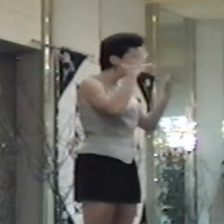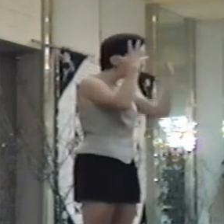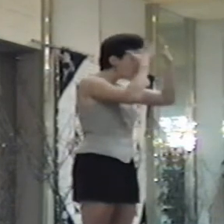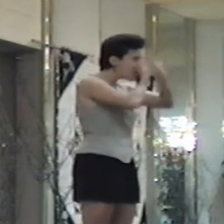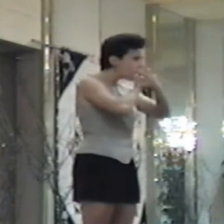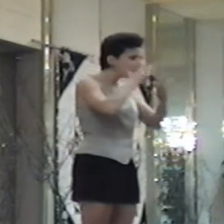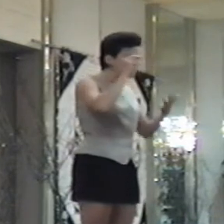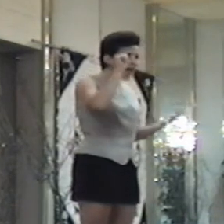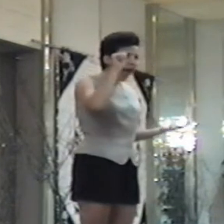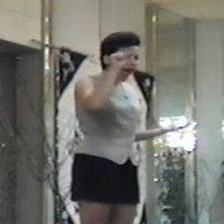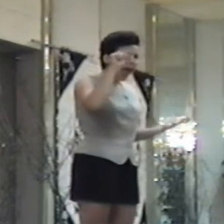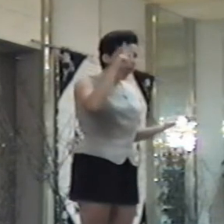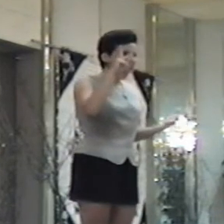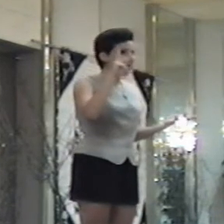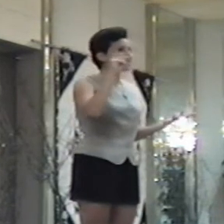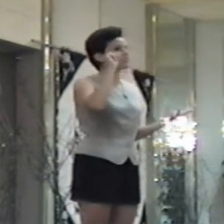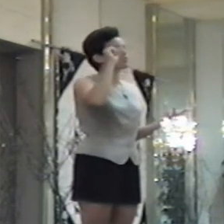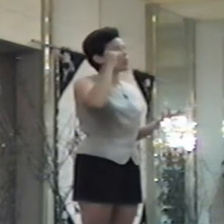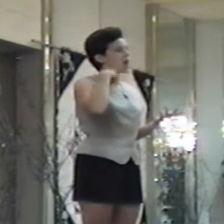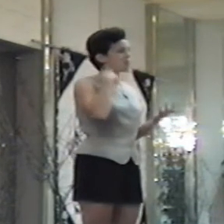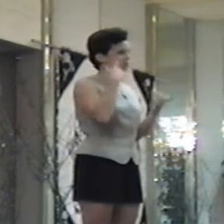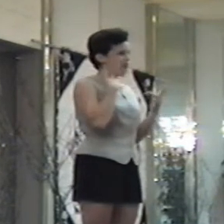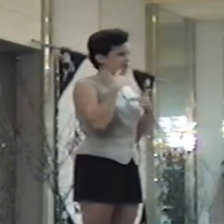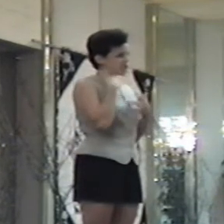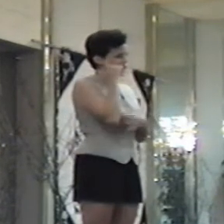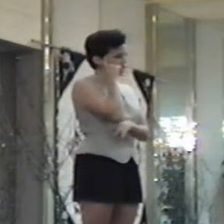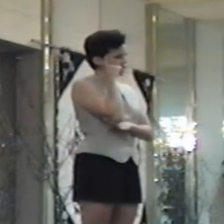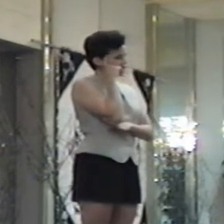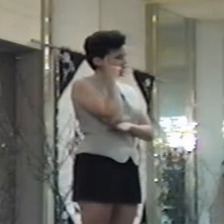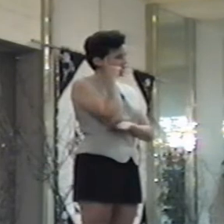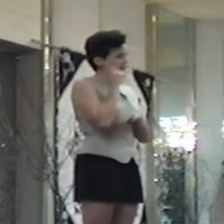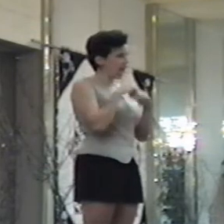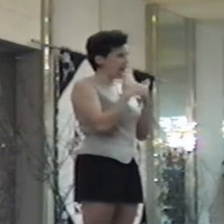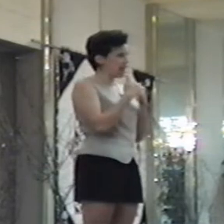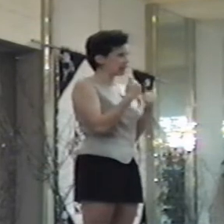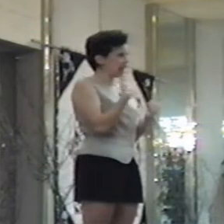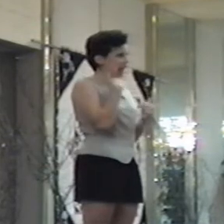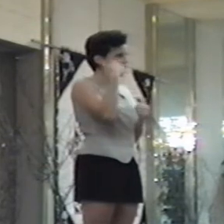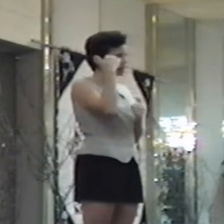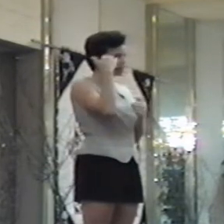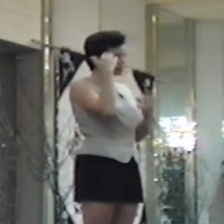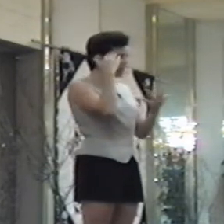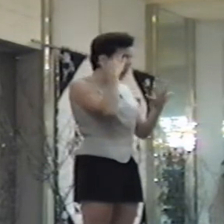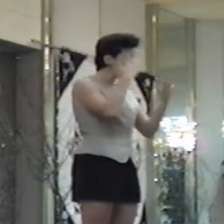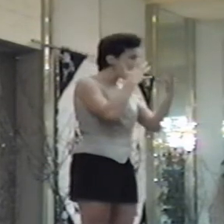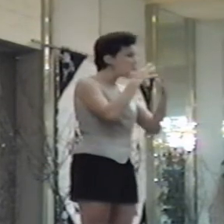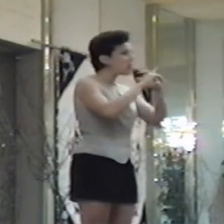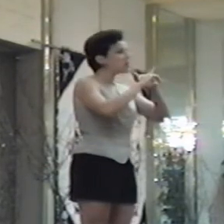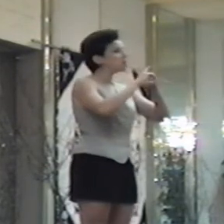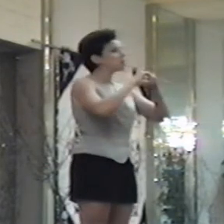or inflection. And with that mask on, it was hard, because I was thinking, oh, I'm concerned about this. I don't know, really,